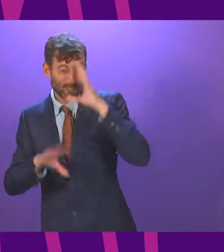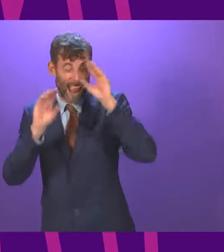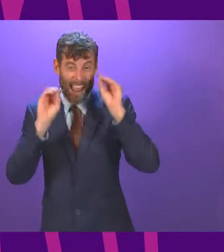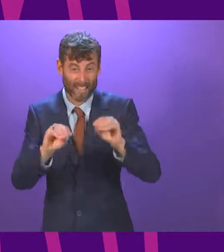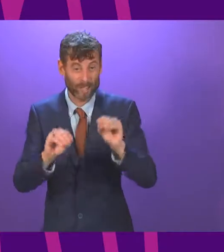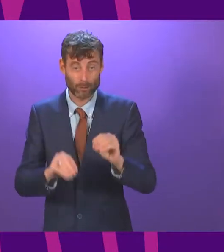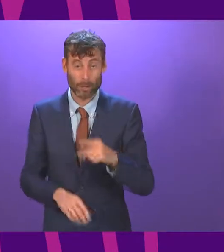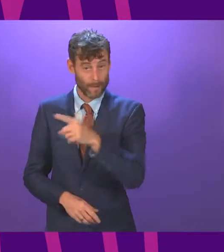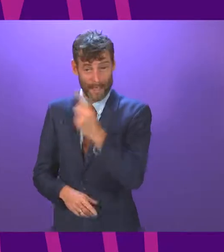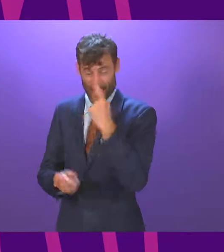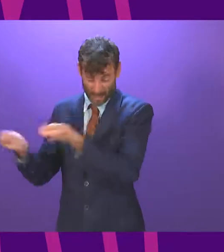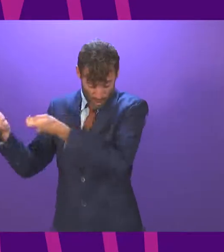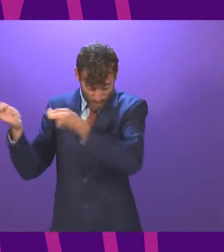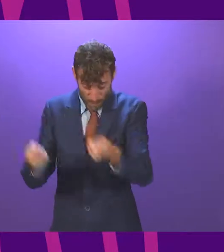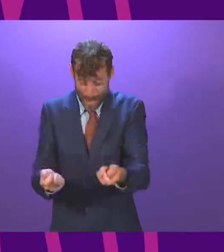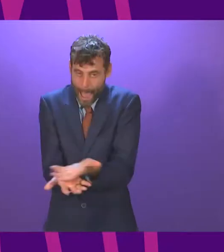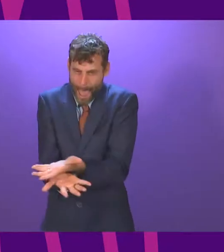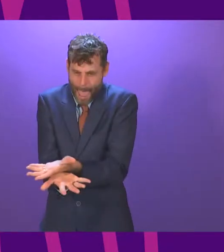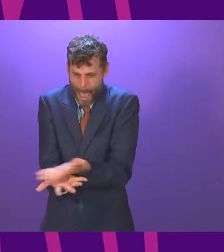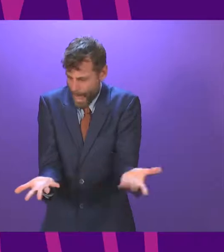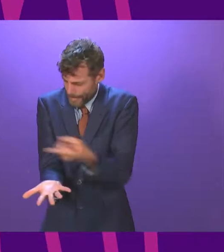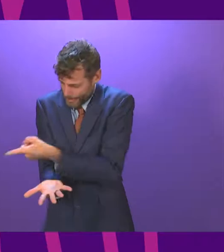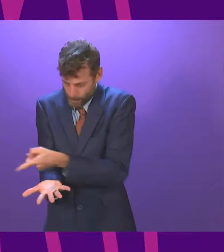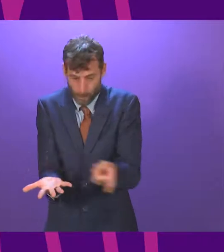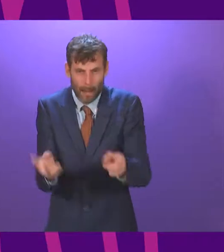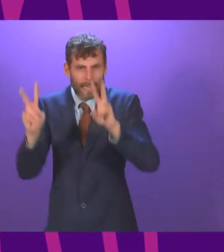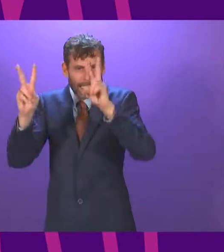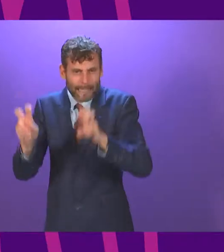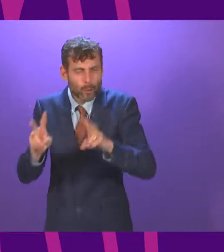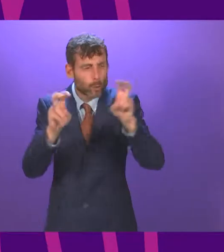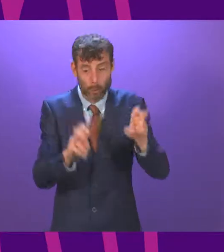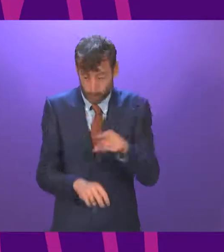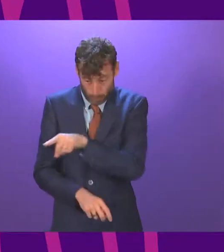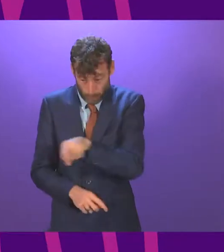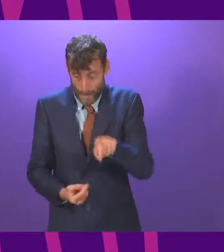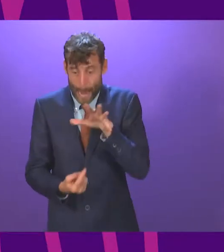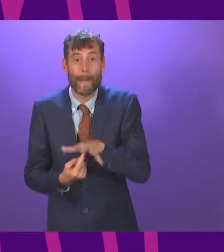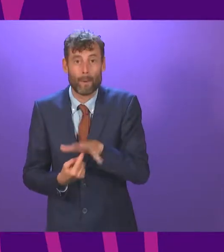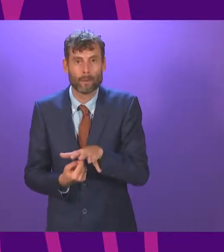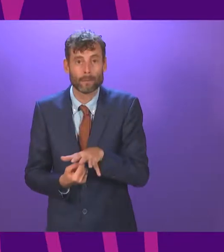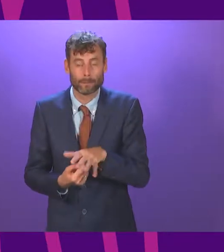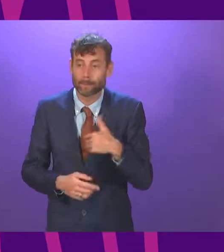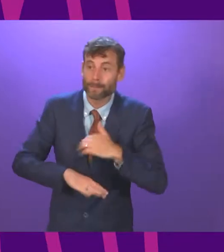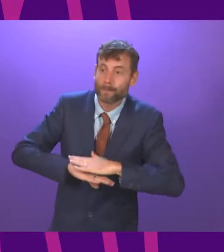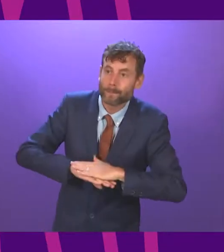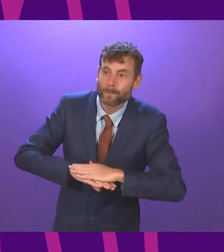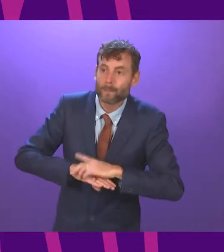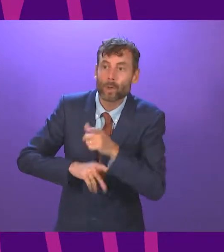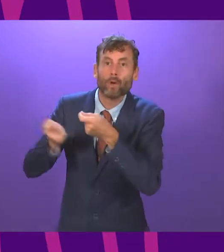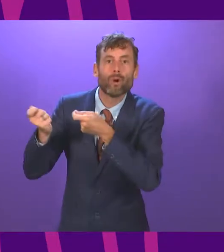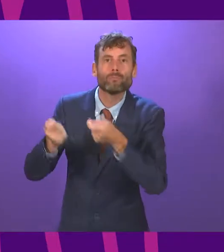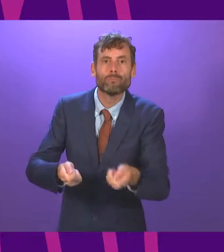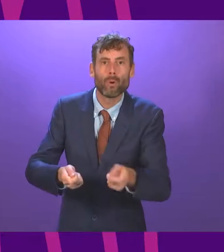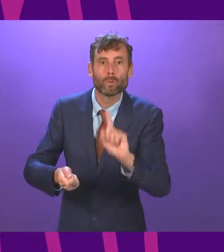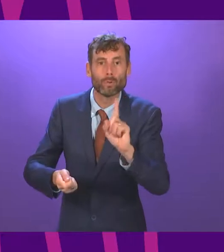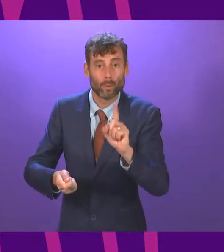much discuss any issue of importance to the people of Scotland. But no, the SNP chose to instead pat themselves